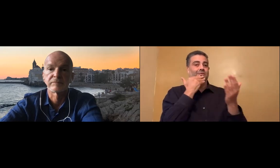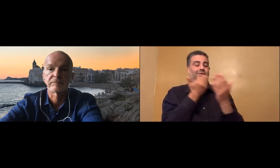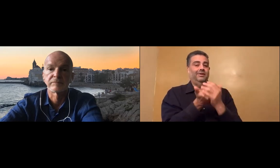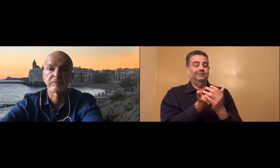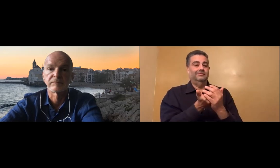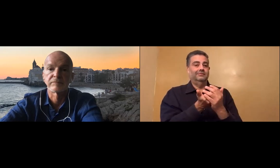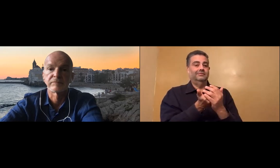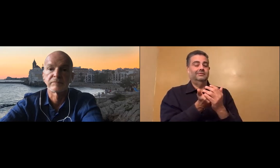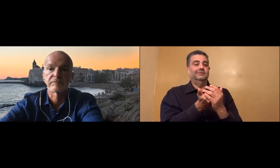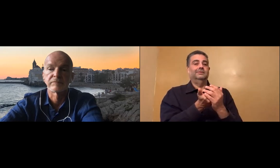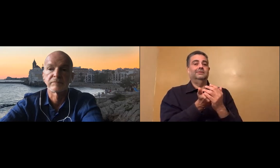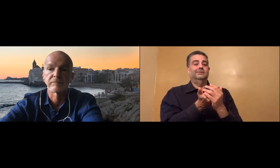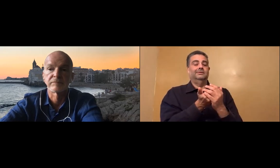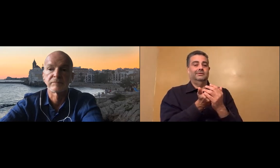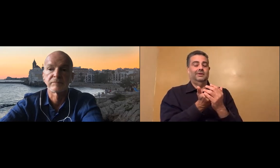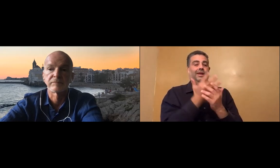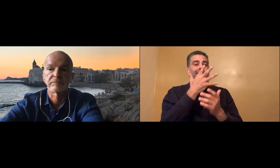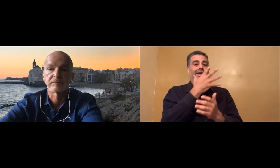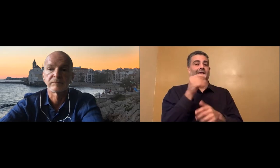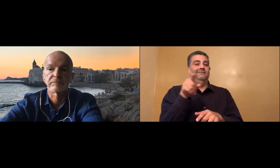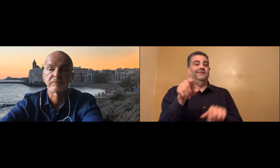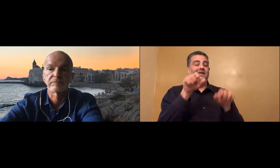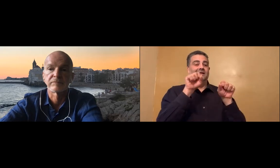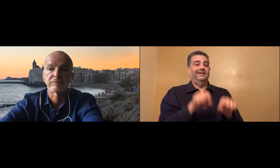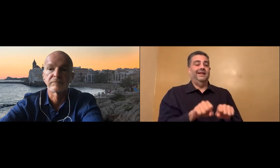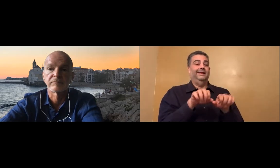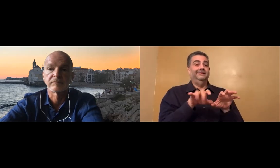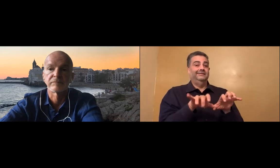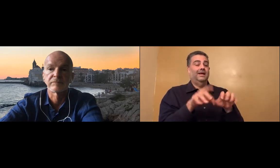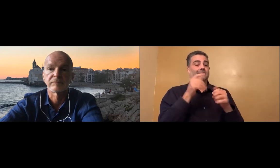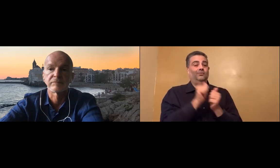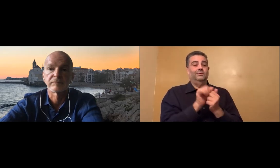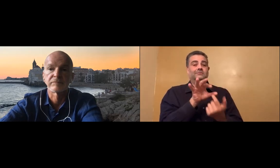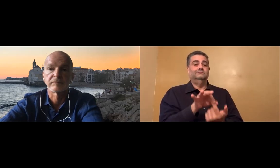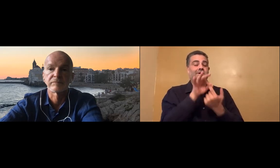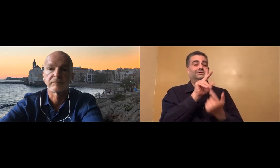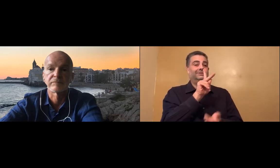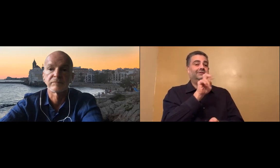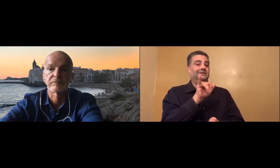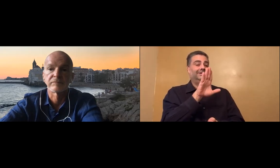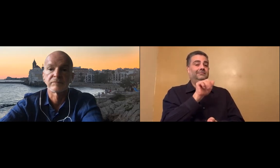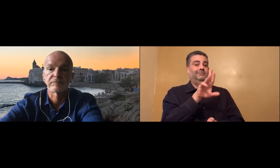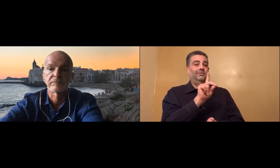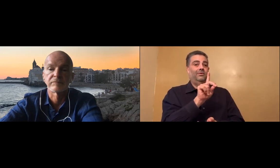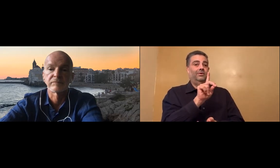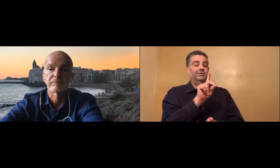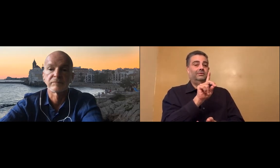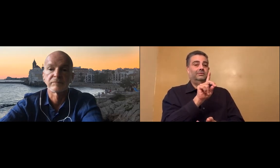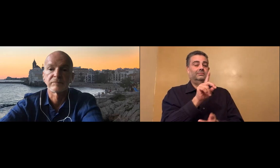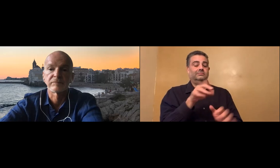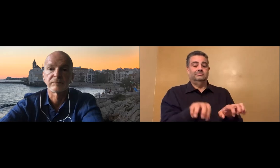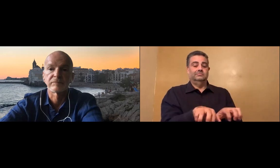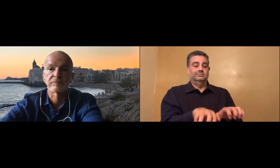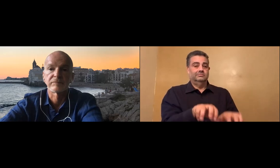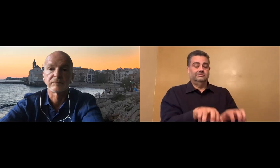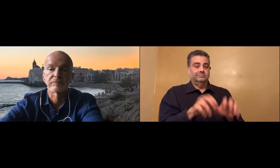They could receptively take in the American Sign Language through this app and then they could type with a